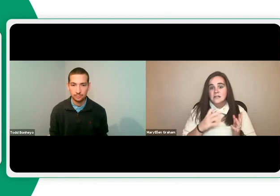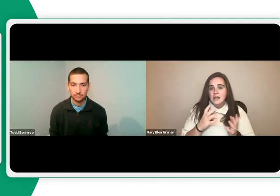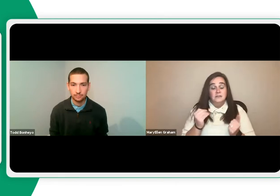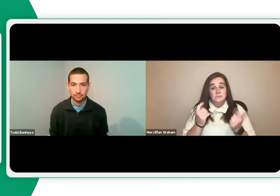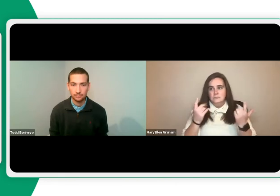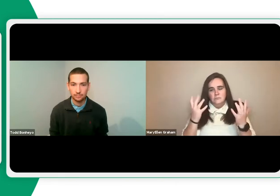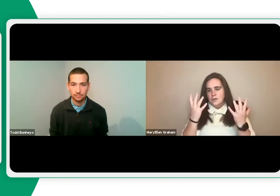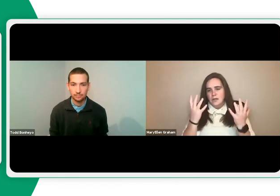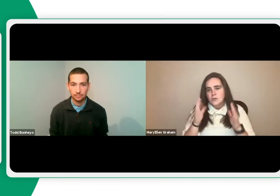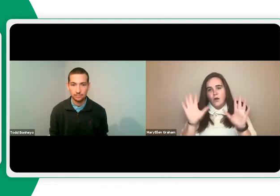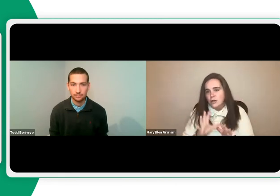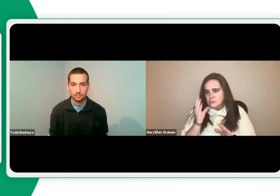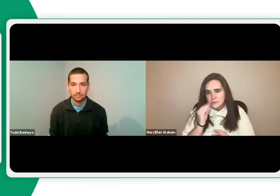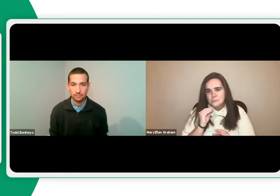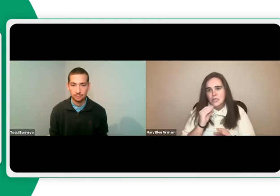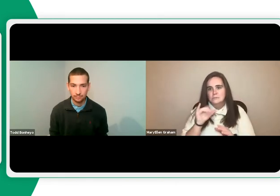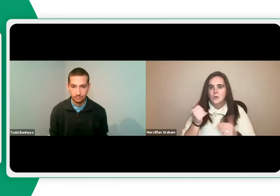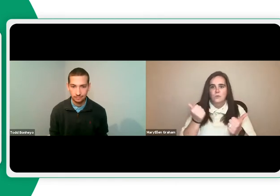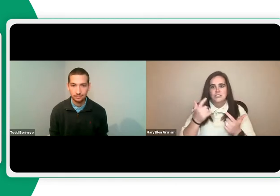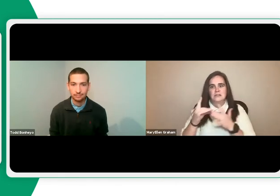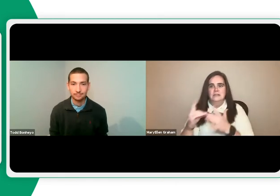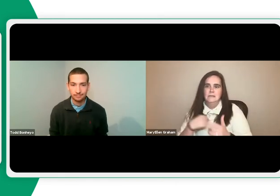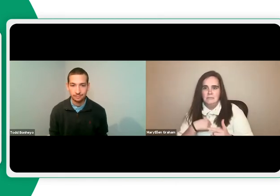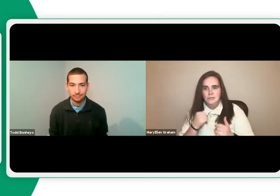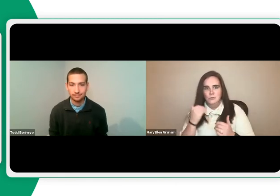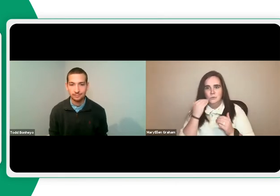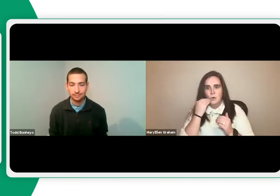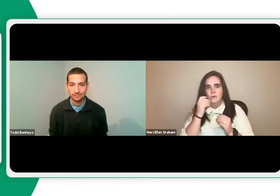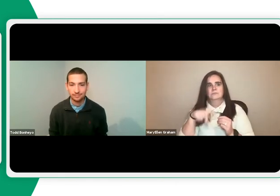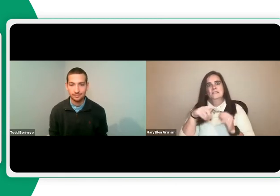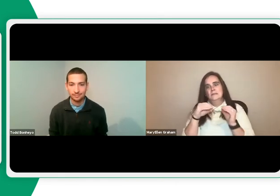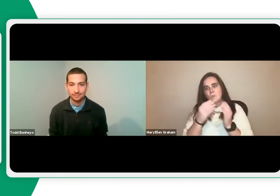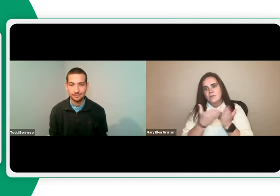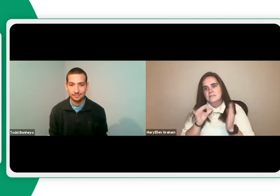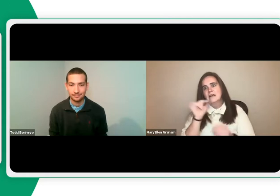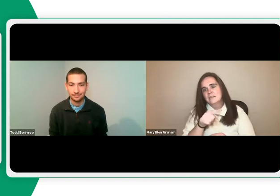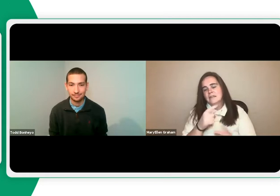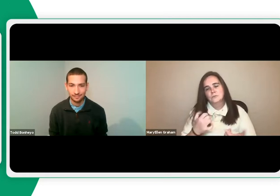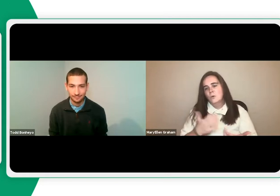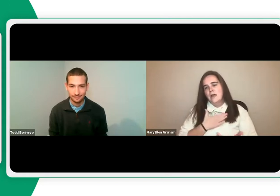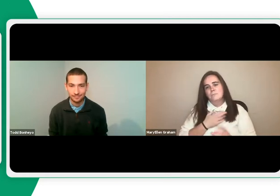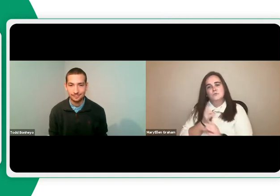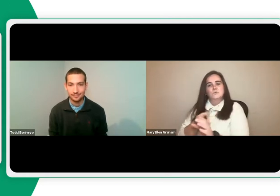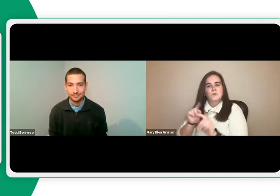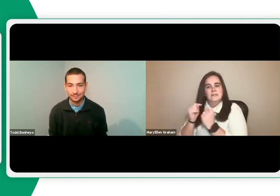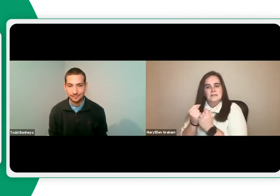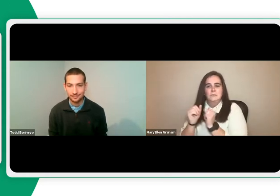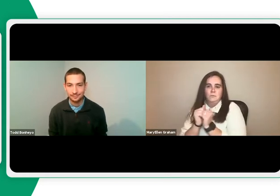I work all throughout the whole state of Texas. It's been an awesome experience, which led me to know that we need more things like